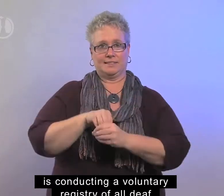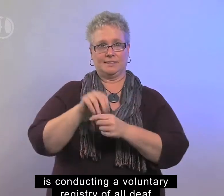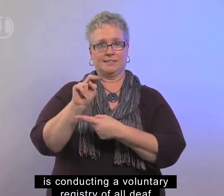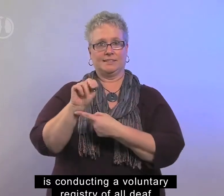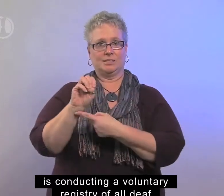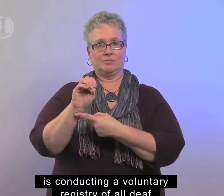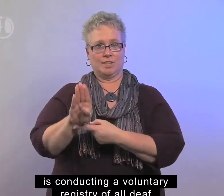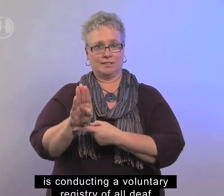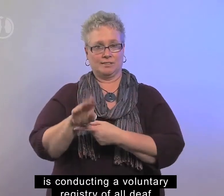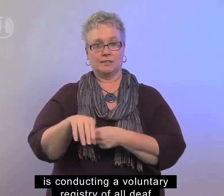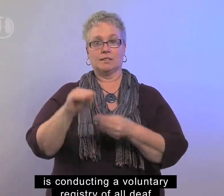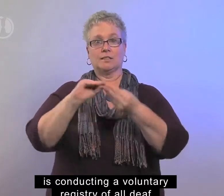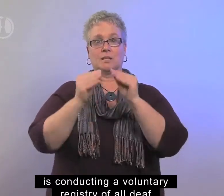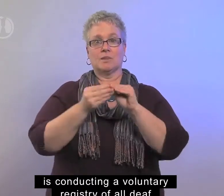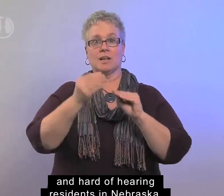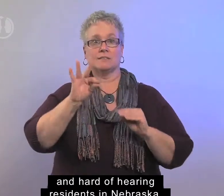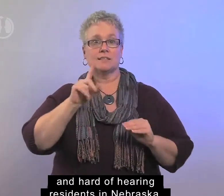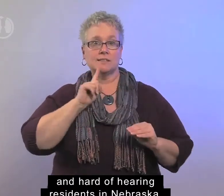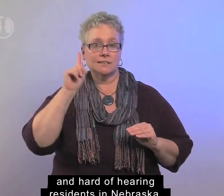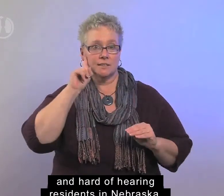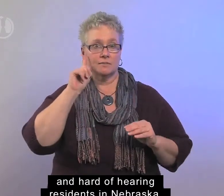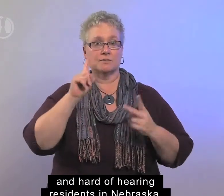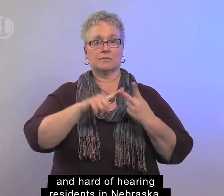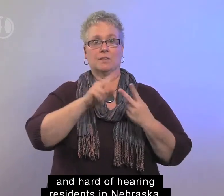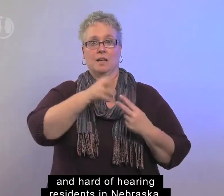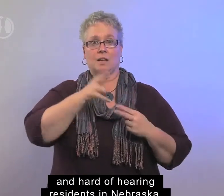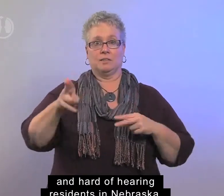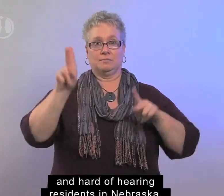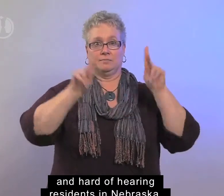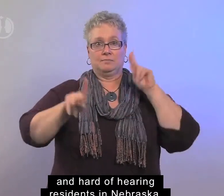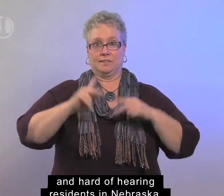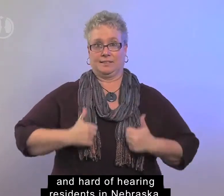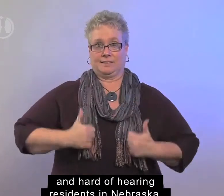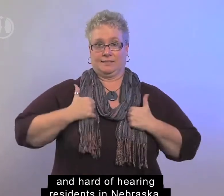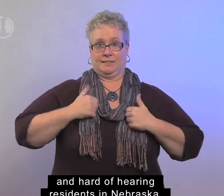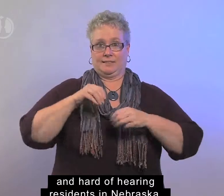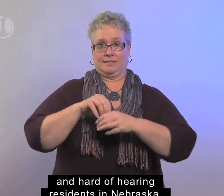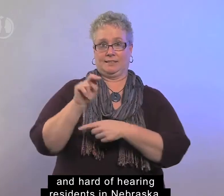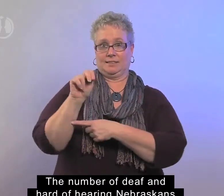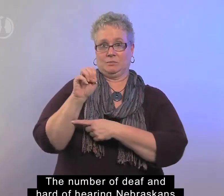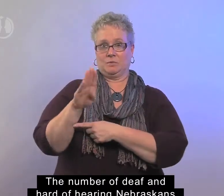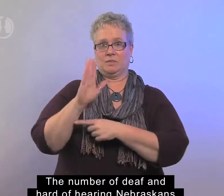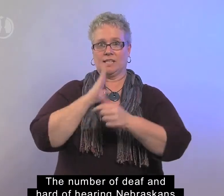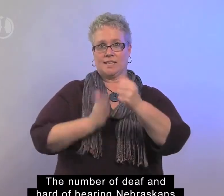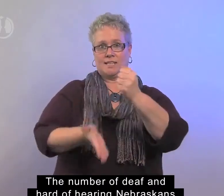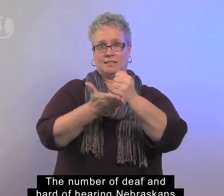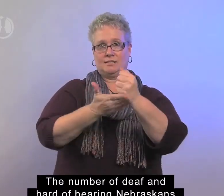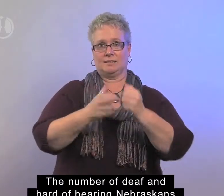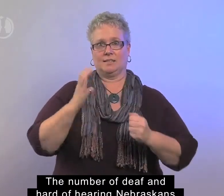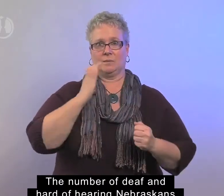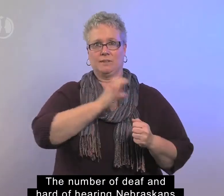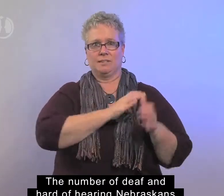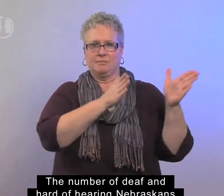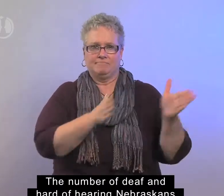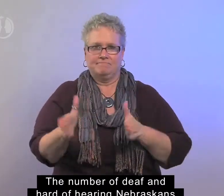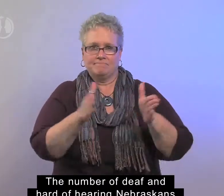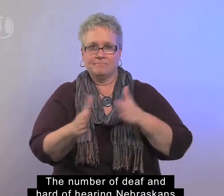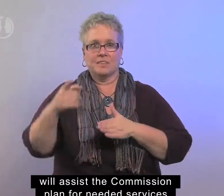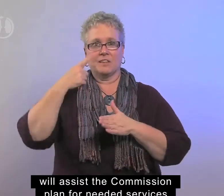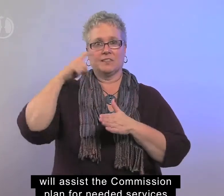registry of all deaf and hard of hearing residents in Nebraska. The number of deaf and hard of hearing Nebraskans will